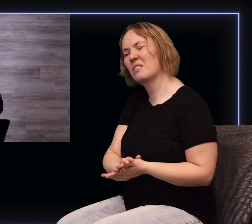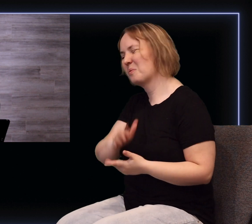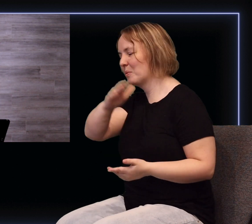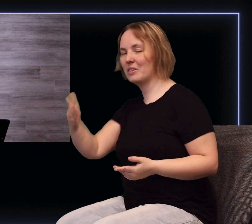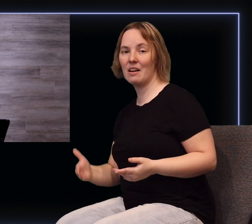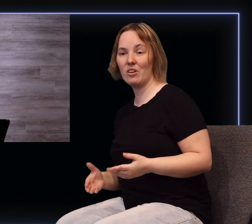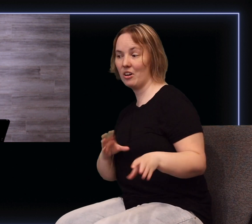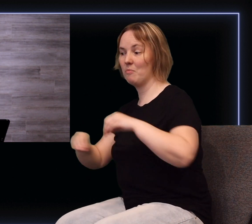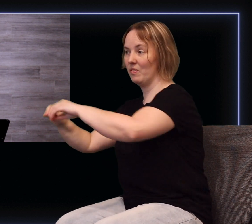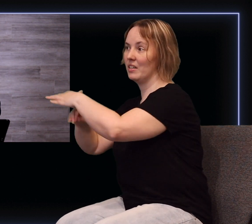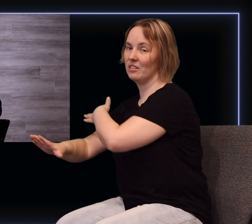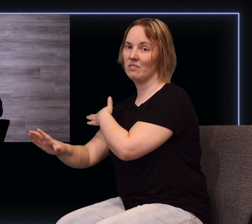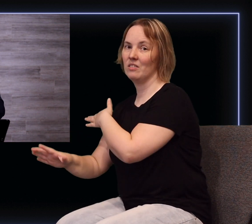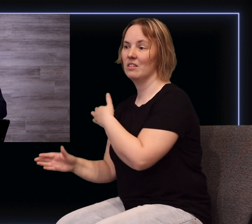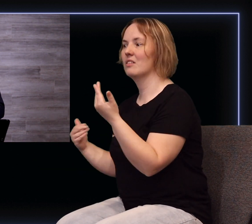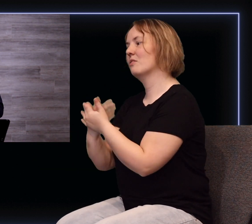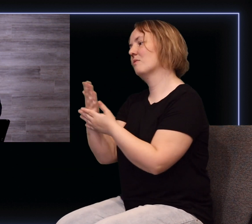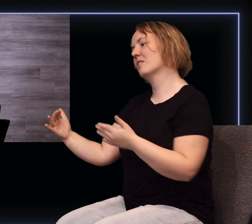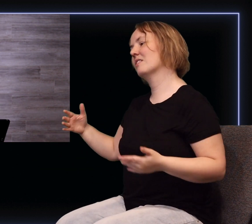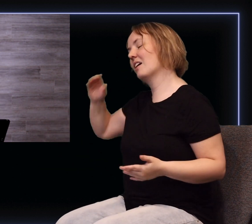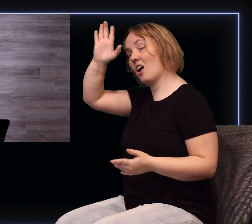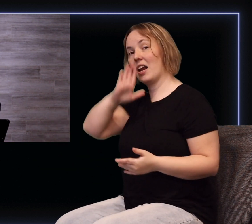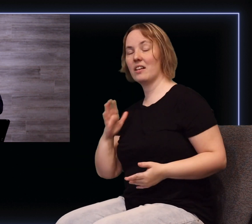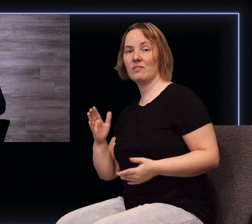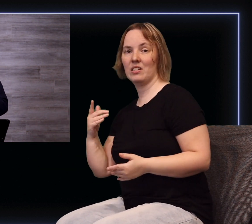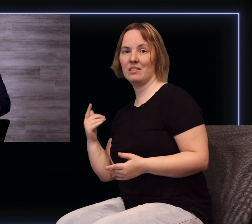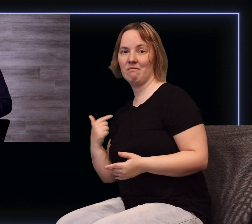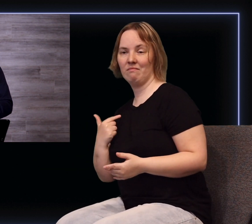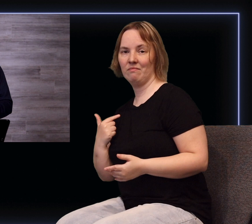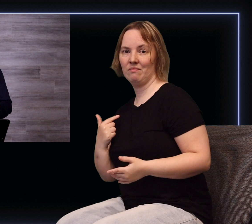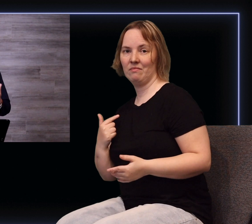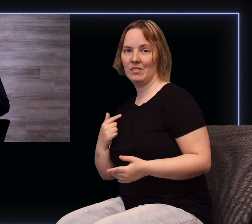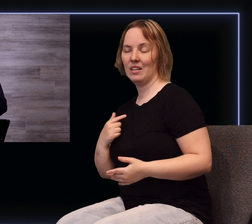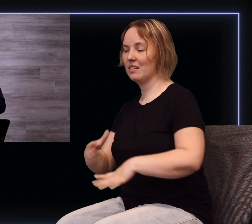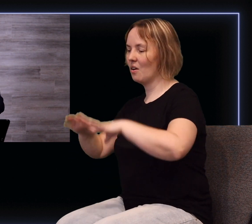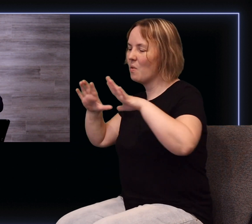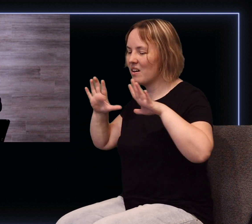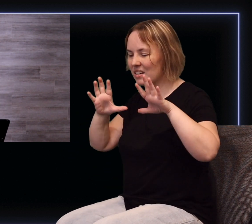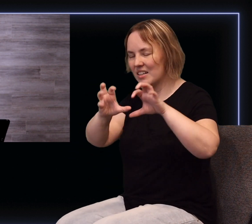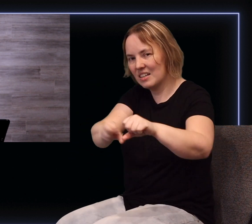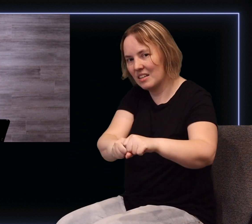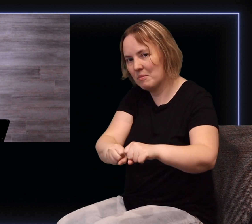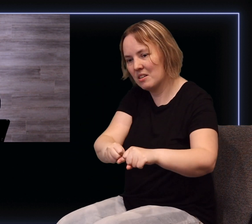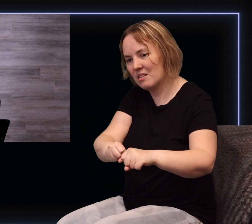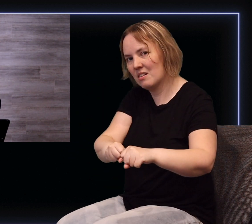you know, we never are going to move into the new things that God has for us while we're holding on to the old life.